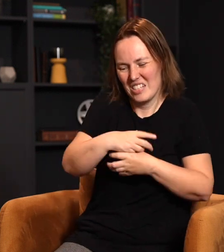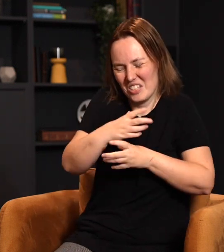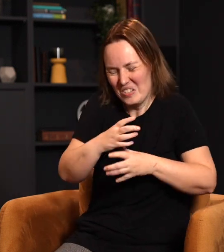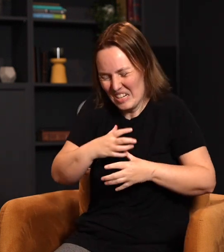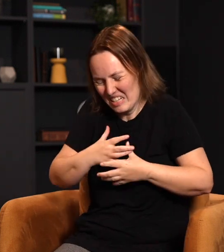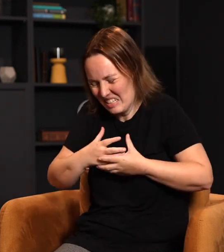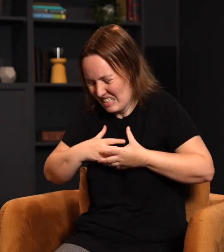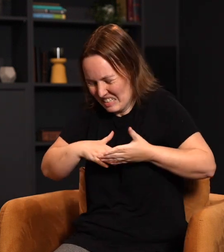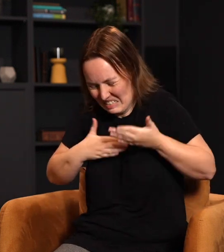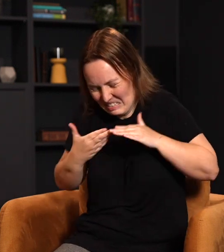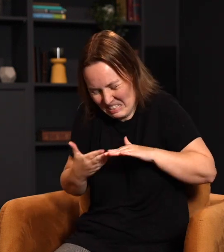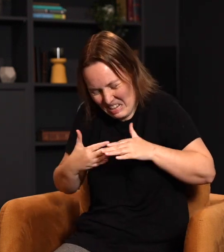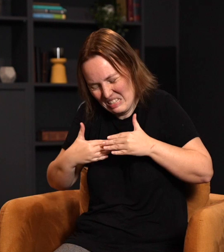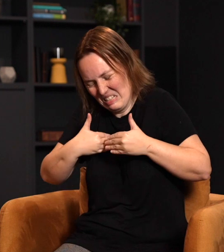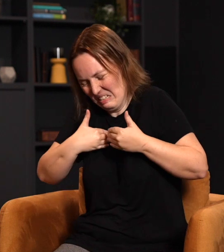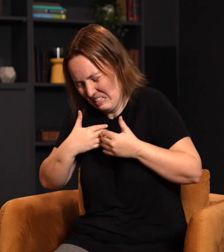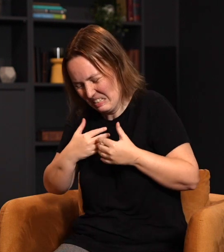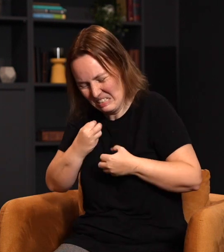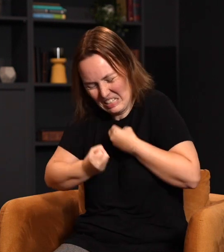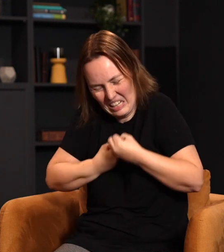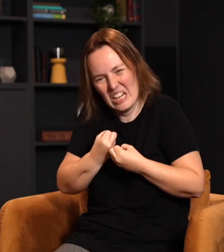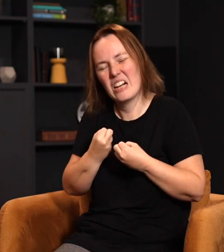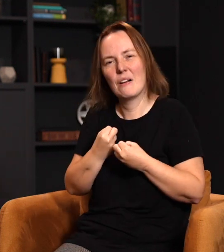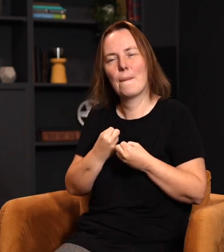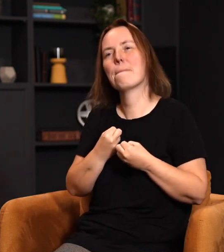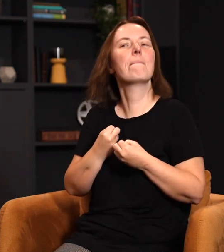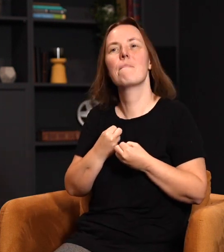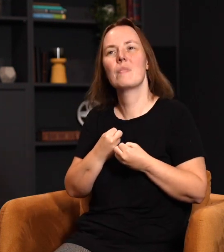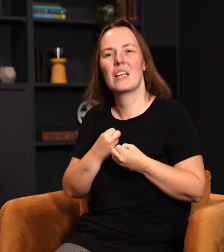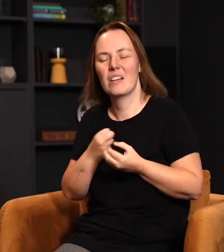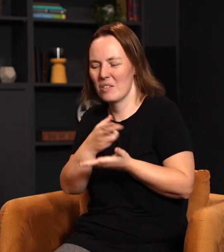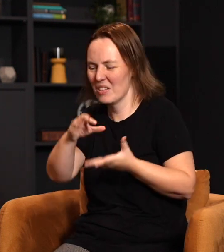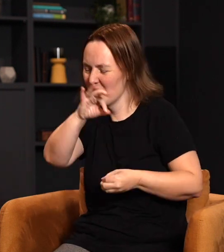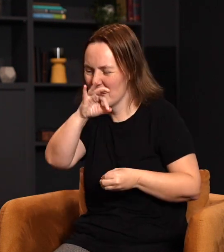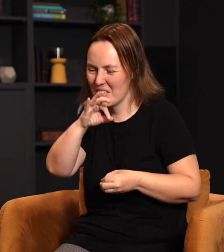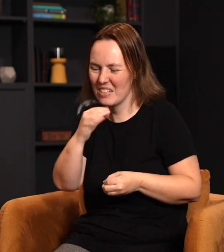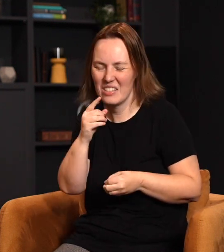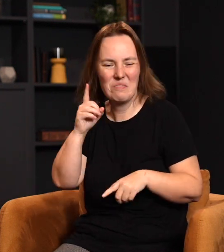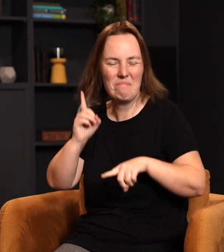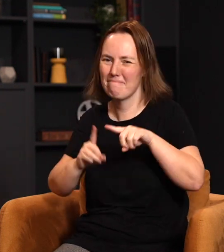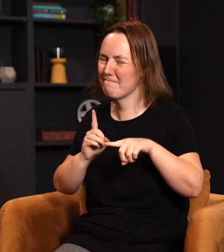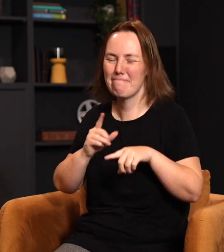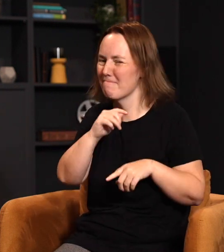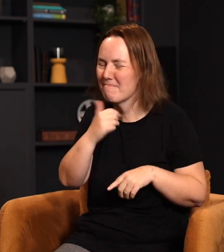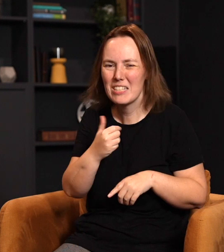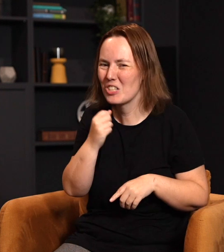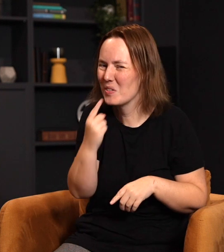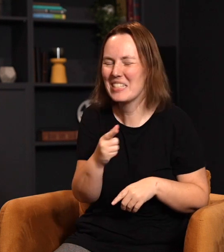speaks or sometimes we're going to say something and we just sense the Holy Spirit checking us saying, don't say that. And it's not just because it's maybe a bad thing to